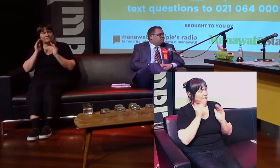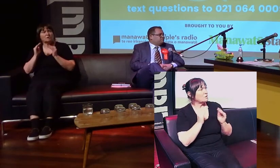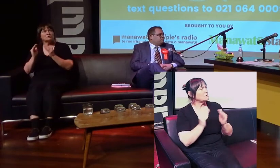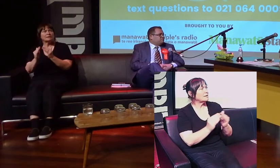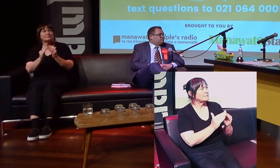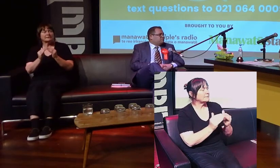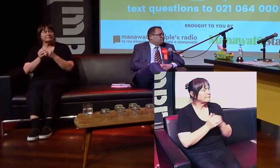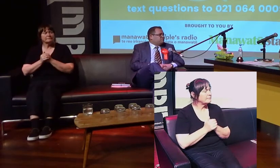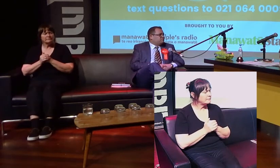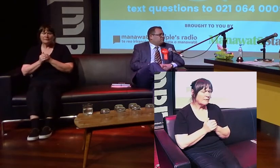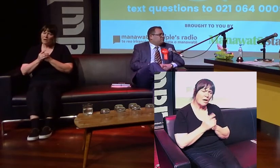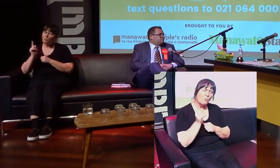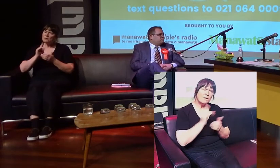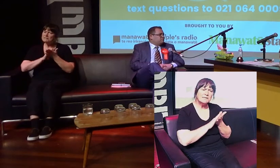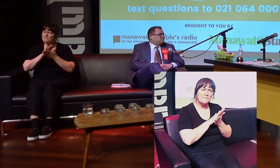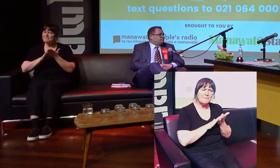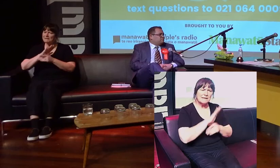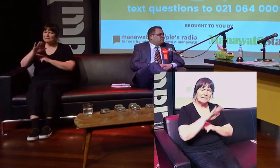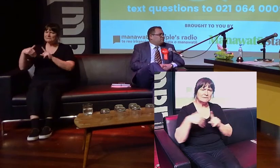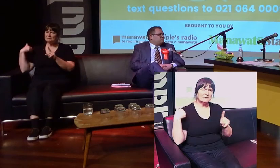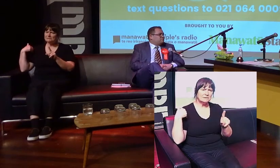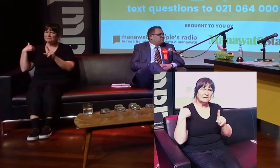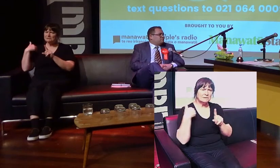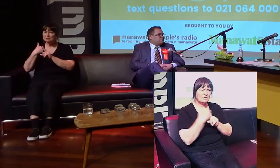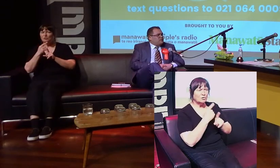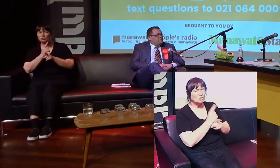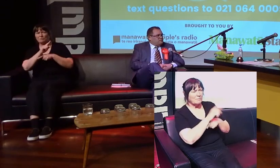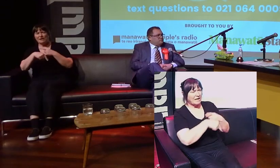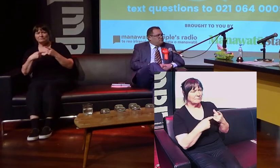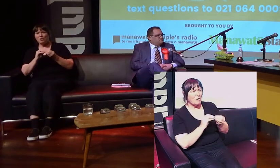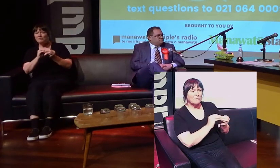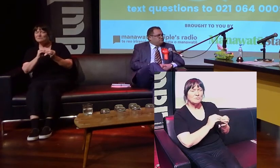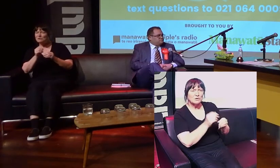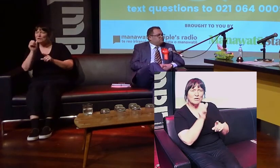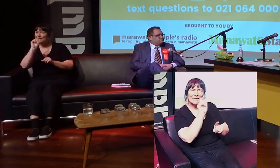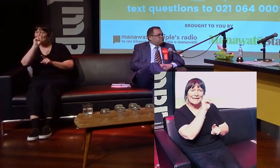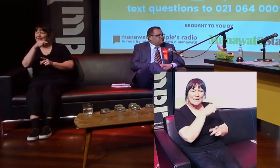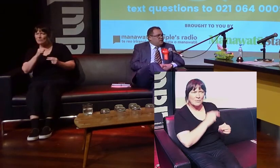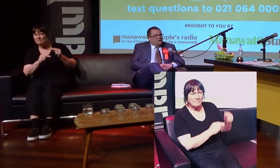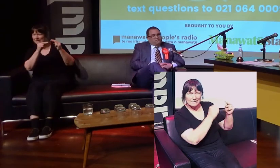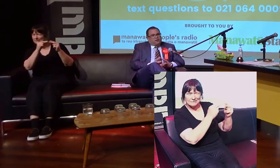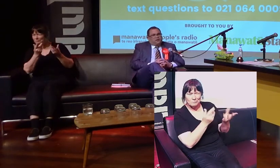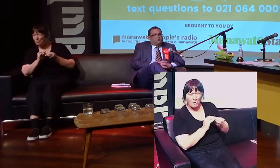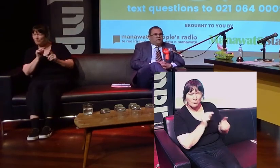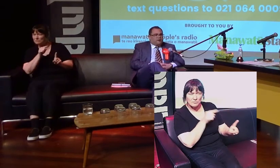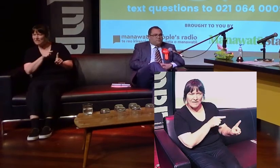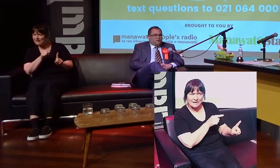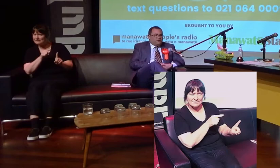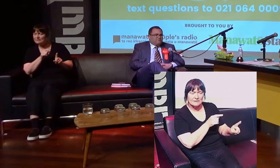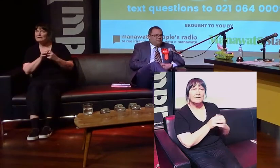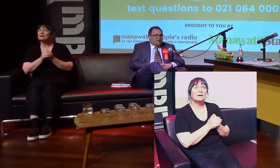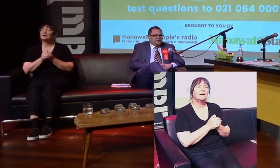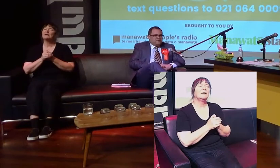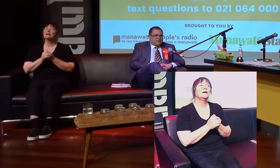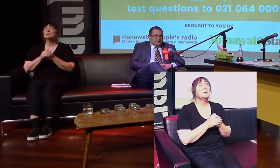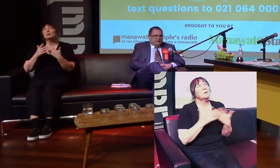does that mean for a track record that comes to KiwiBuild and the lack of that traction? Look, I think, you know,